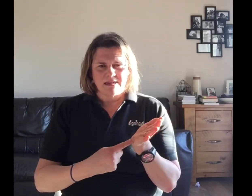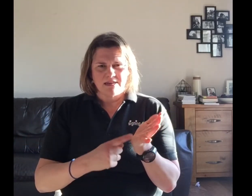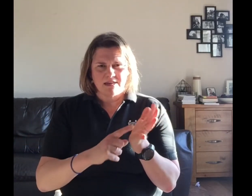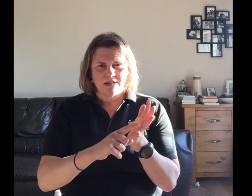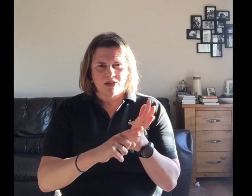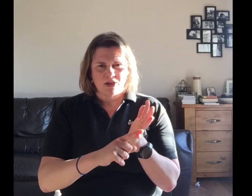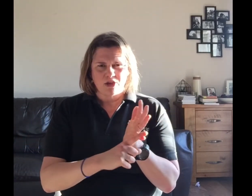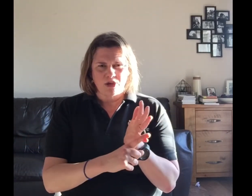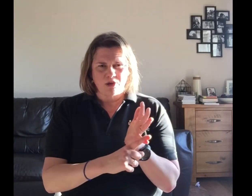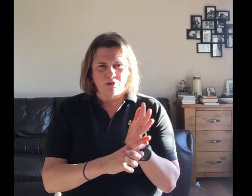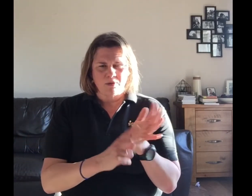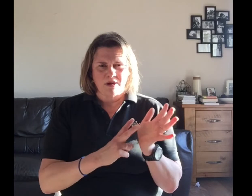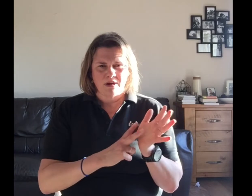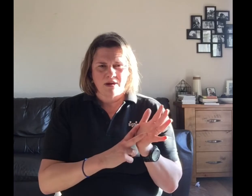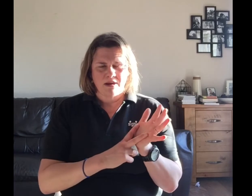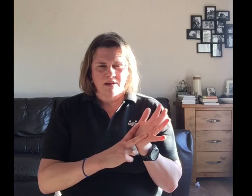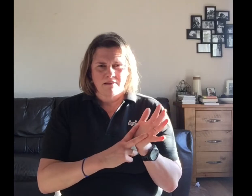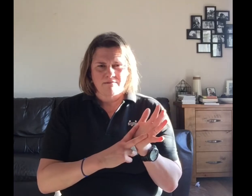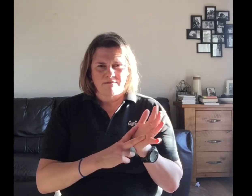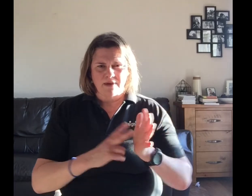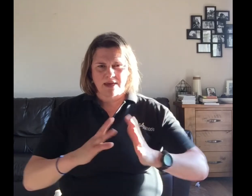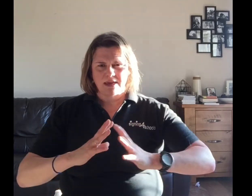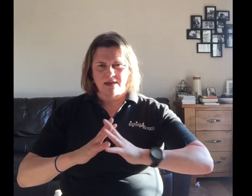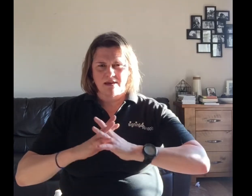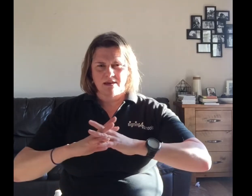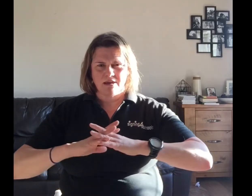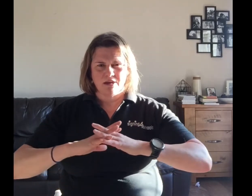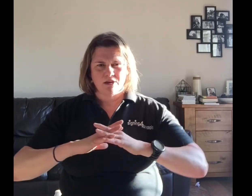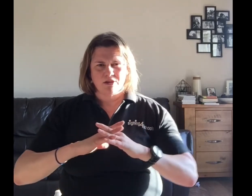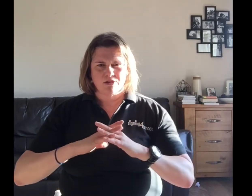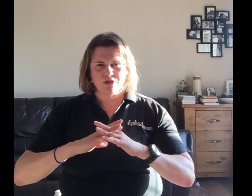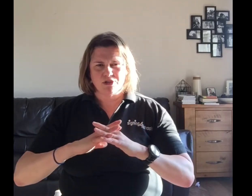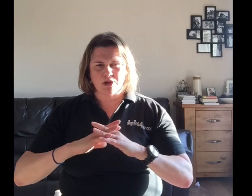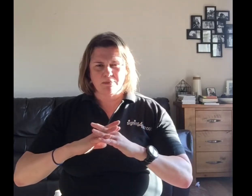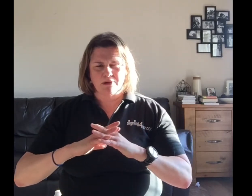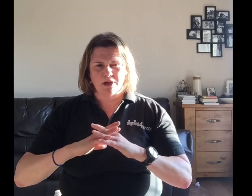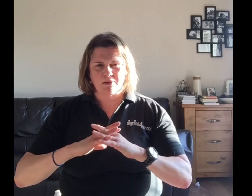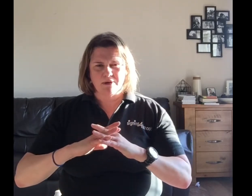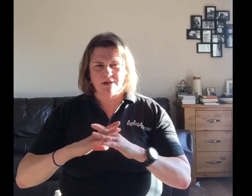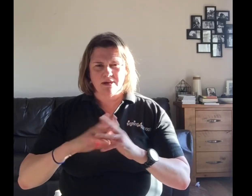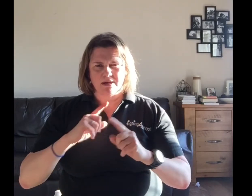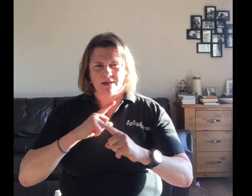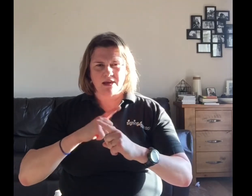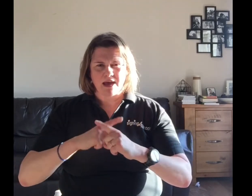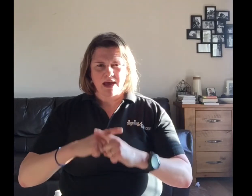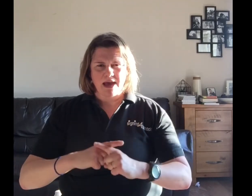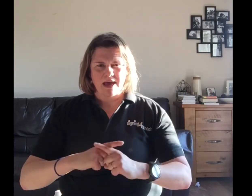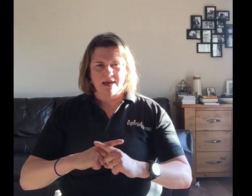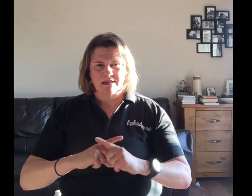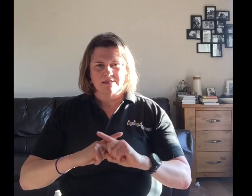U, V, E, W, X,